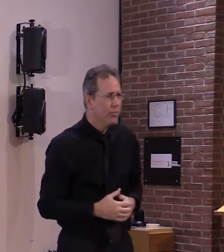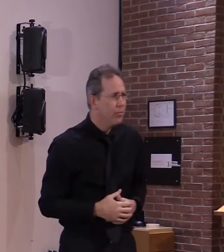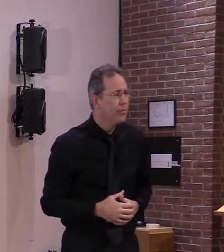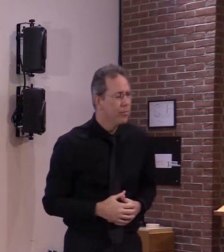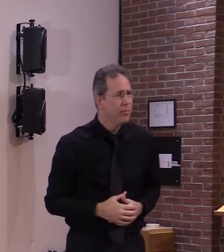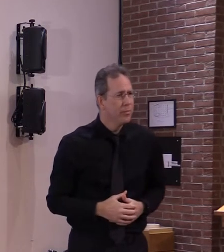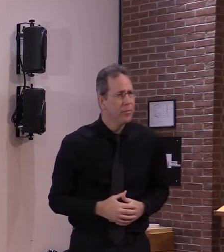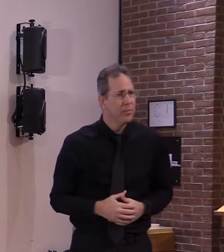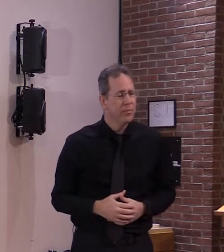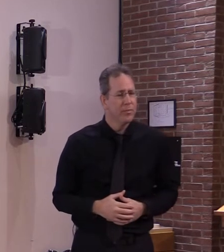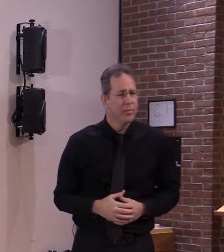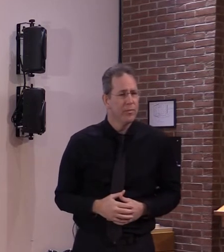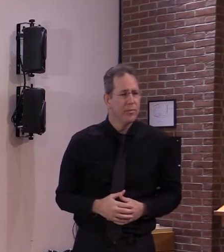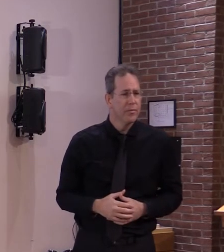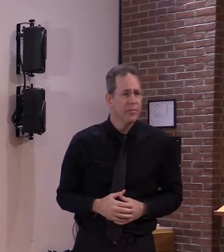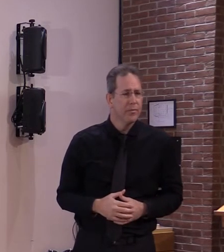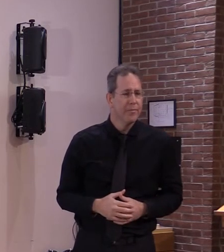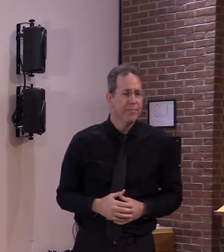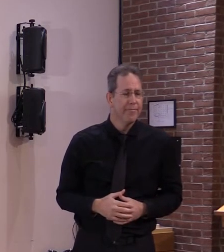thank you